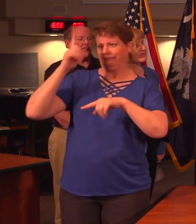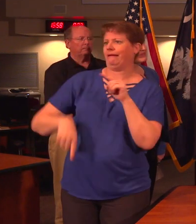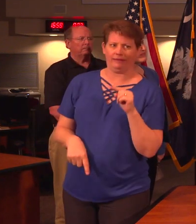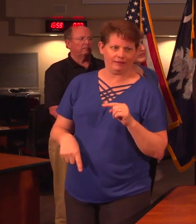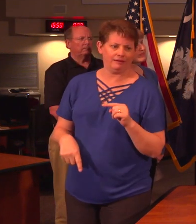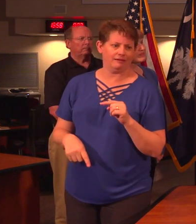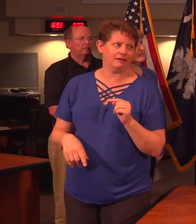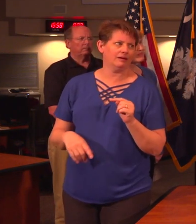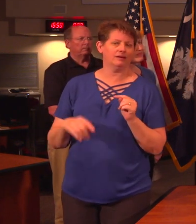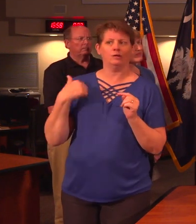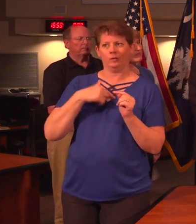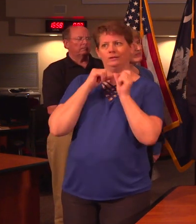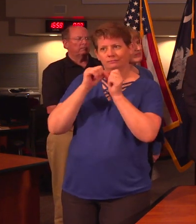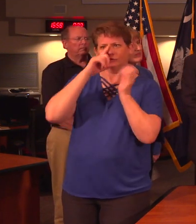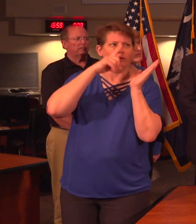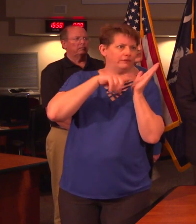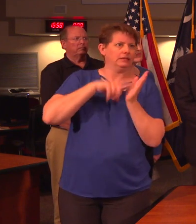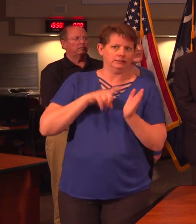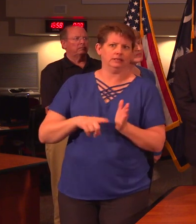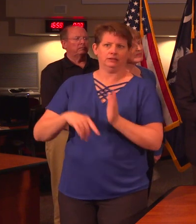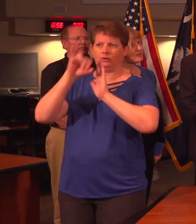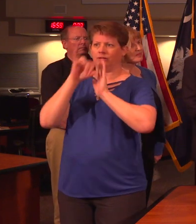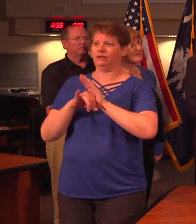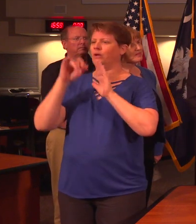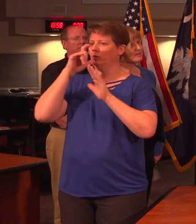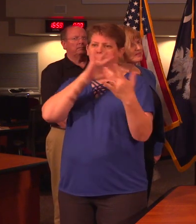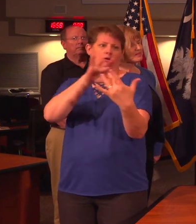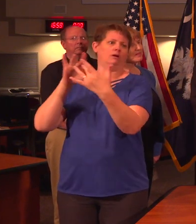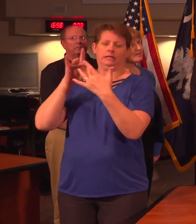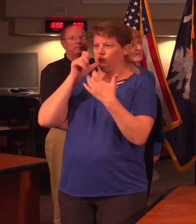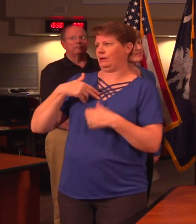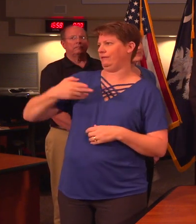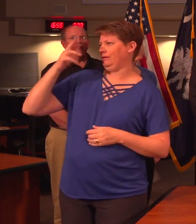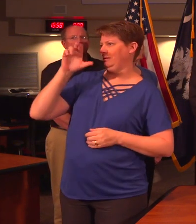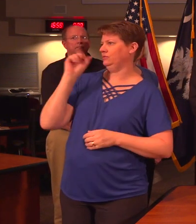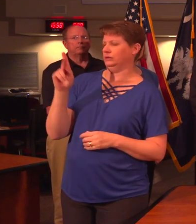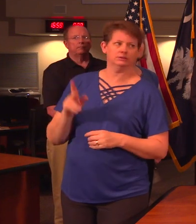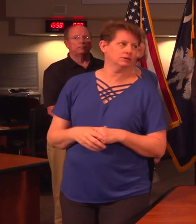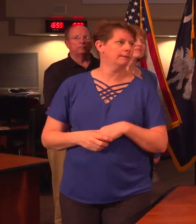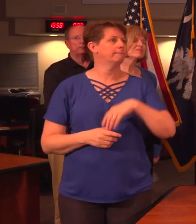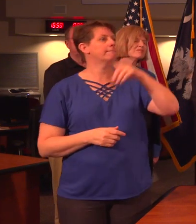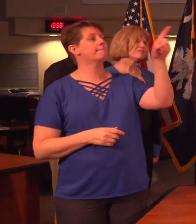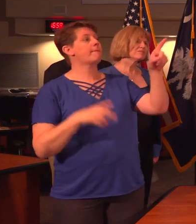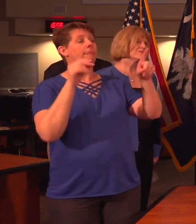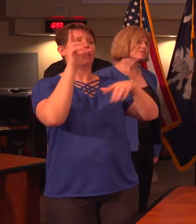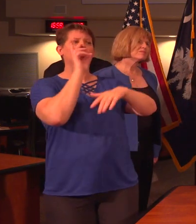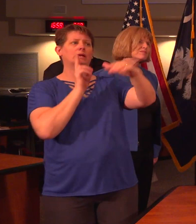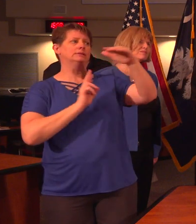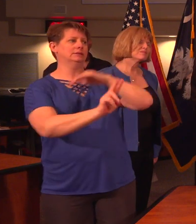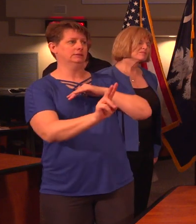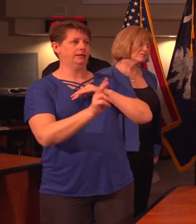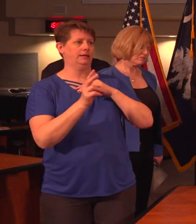and we are continuing our investigations to identify the close contacts who might be at highest risk. Are you all anticipating a